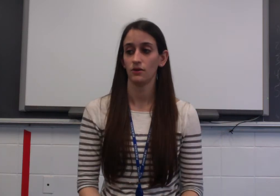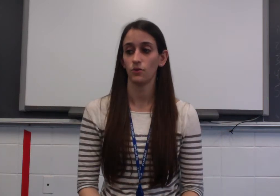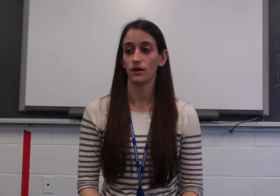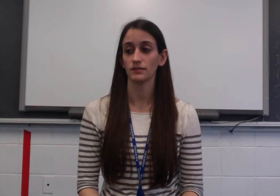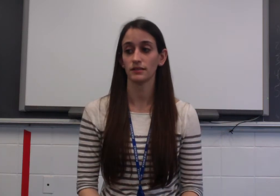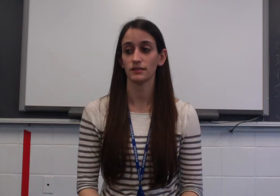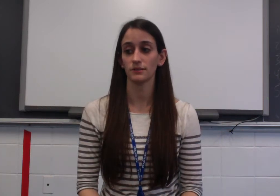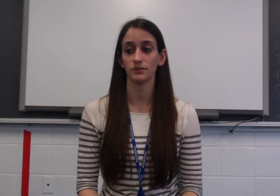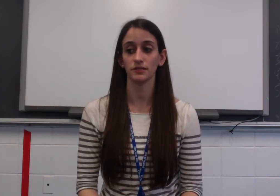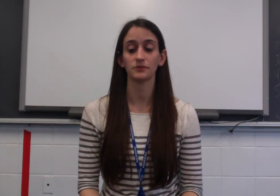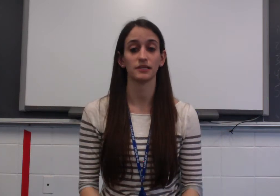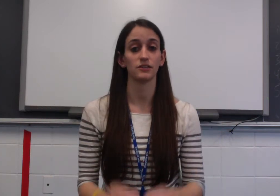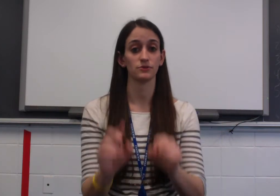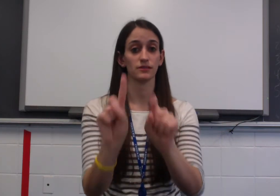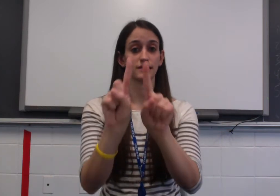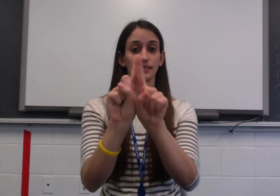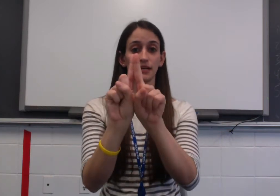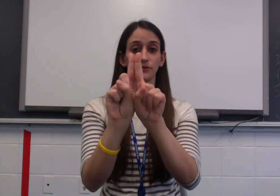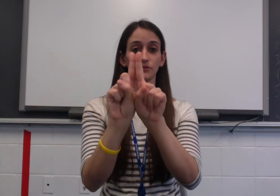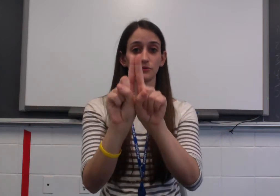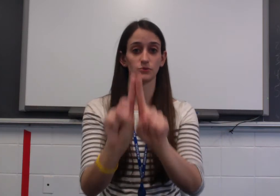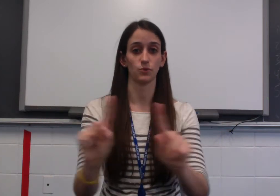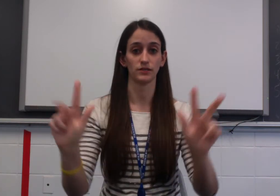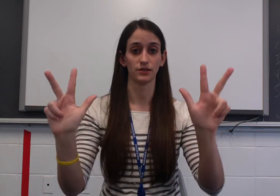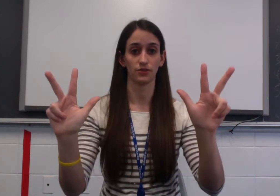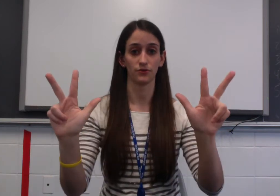Kwanzaa is similar, but they use less candles. So it's one to three.